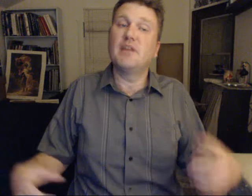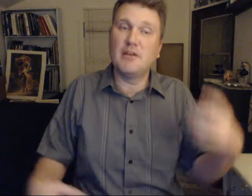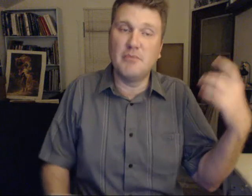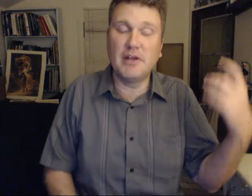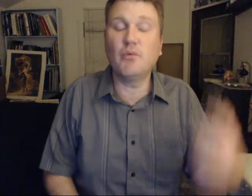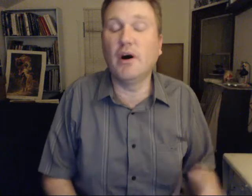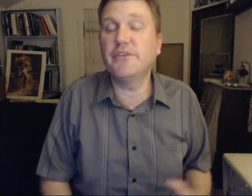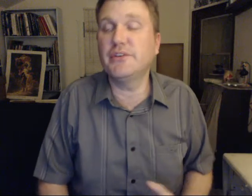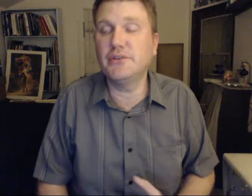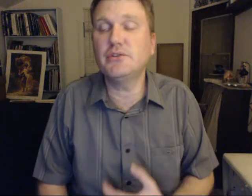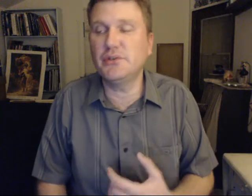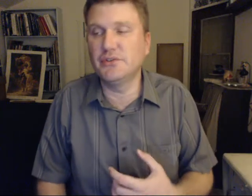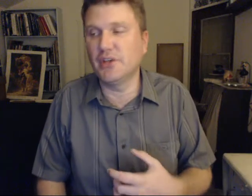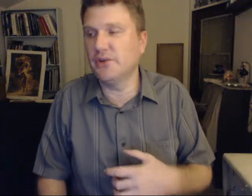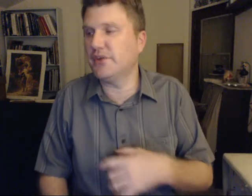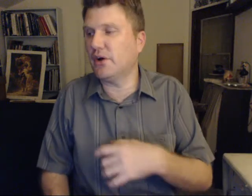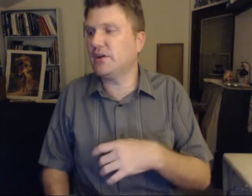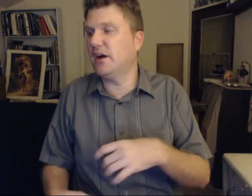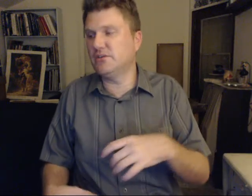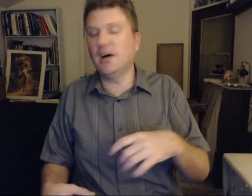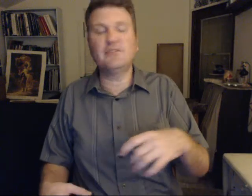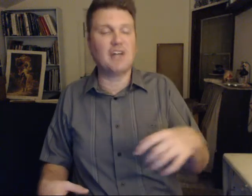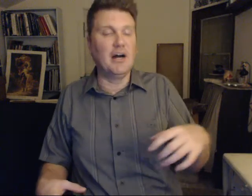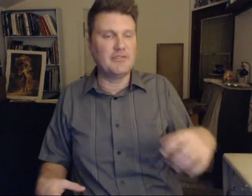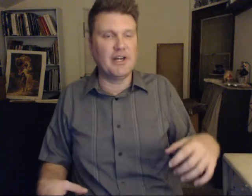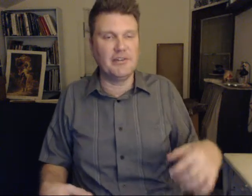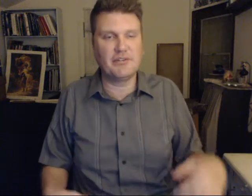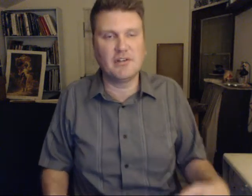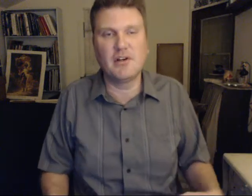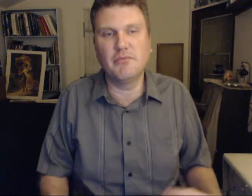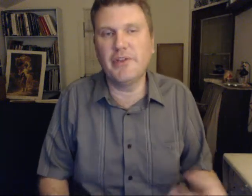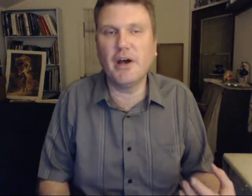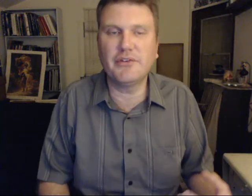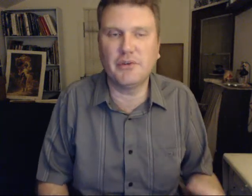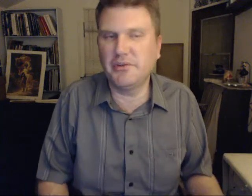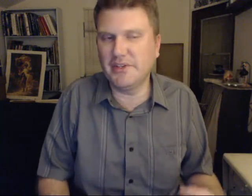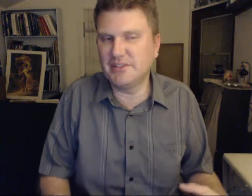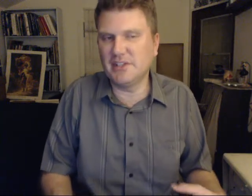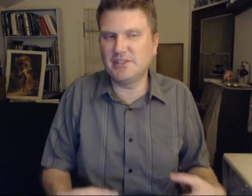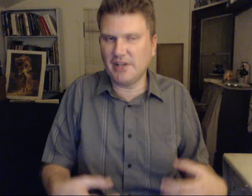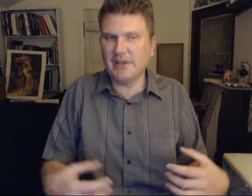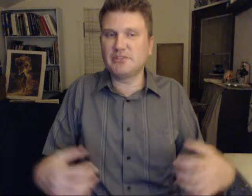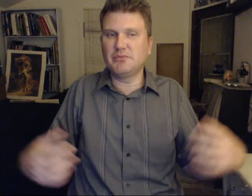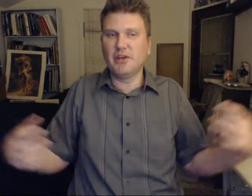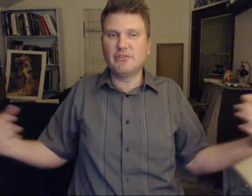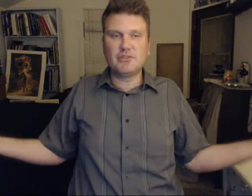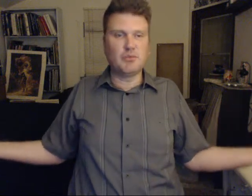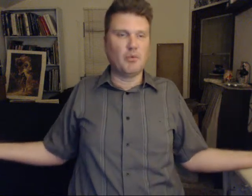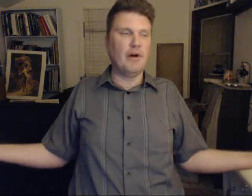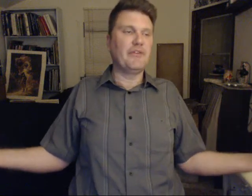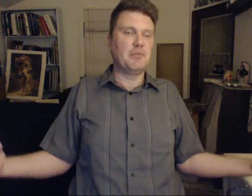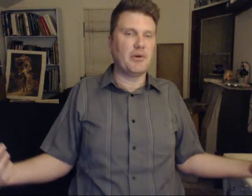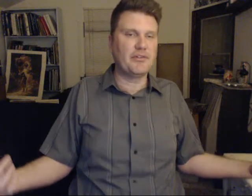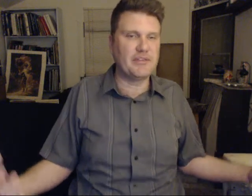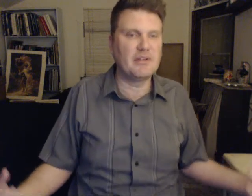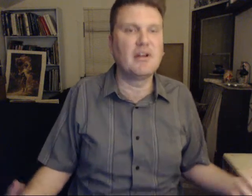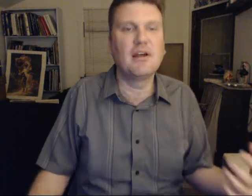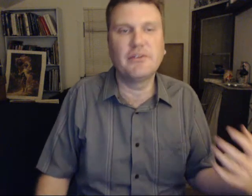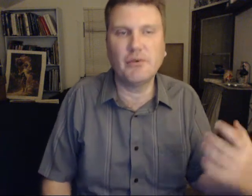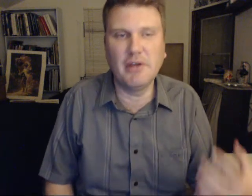Many, while they do choose those Archon lifetimes, yes. But they also put the intention out to be a super wealthy person. So many